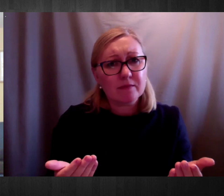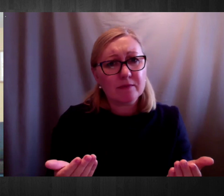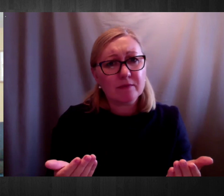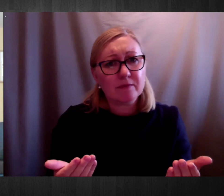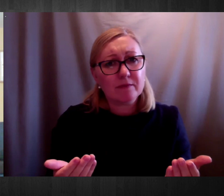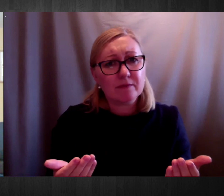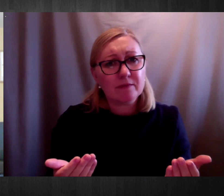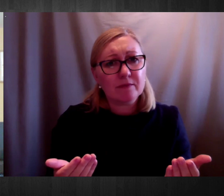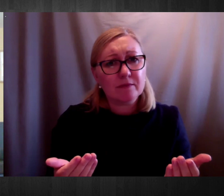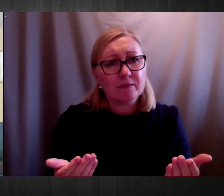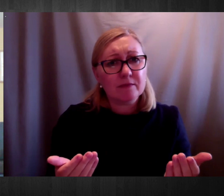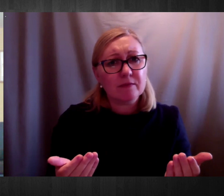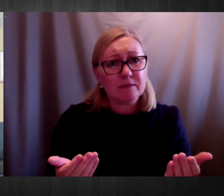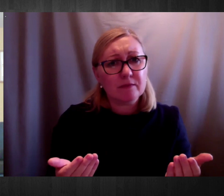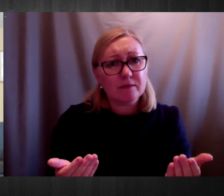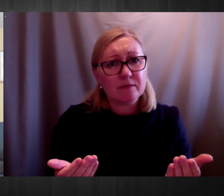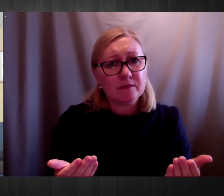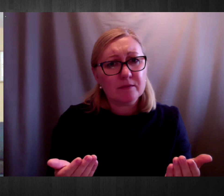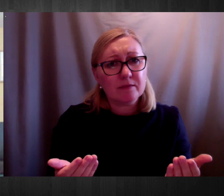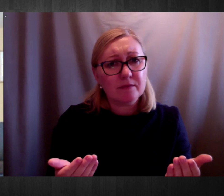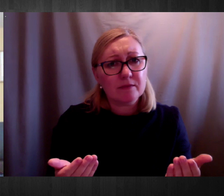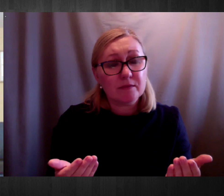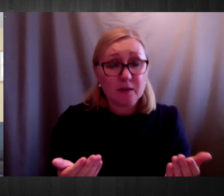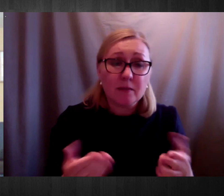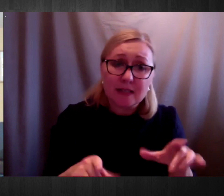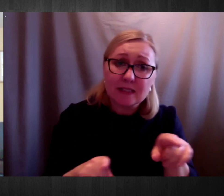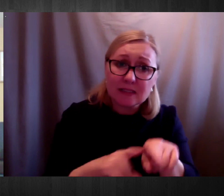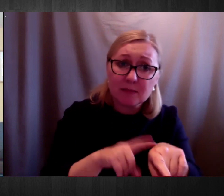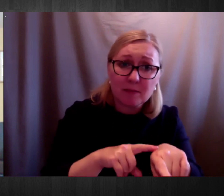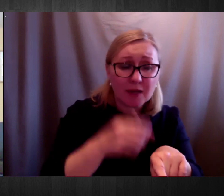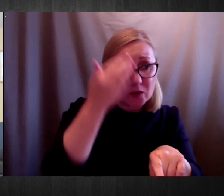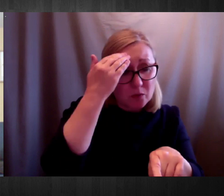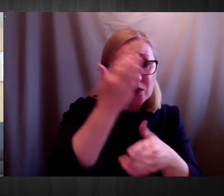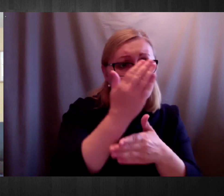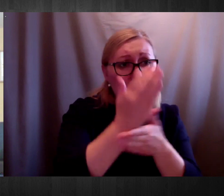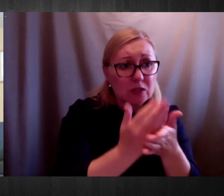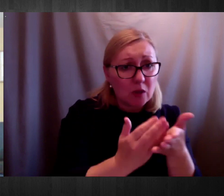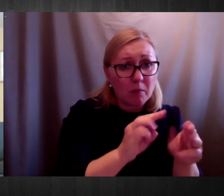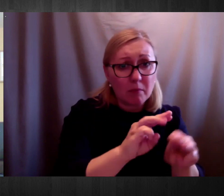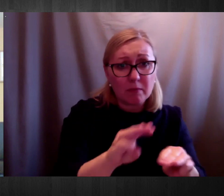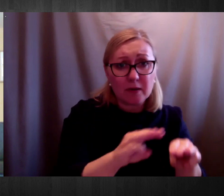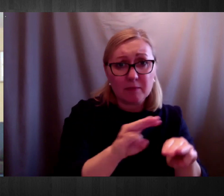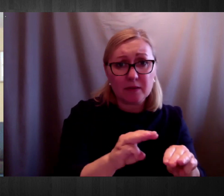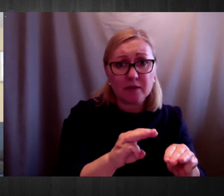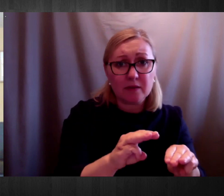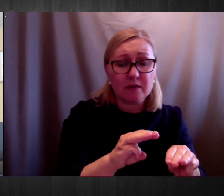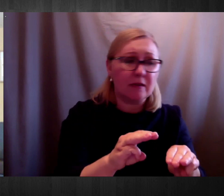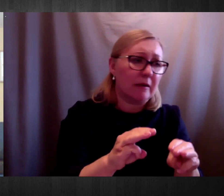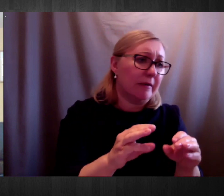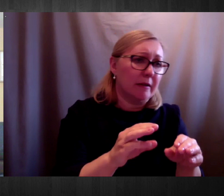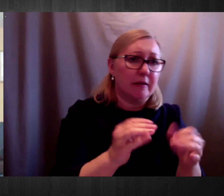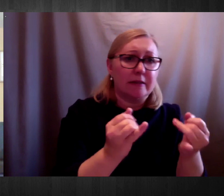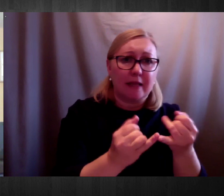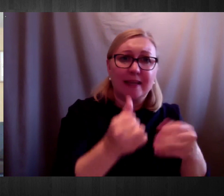do enjoy the disability sector and gay centres, but